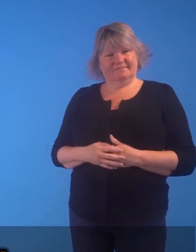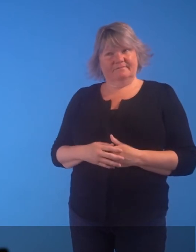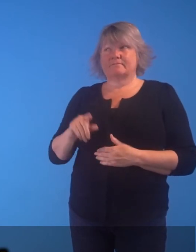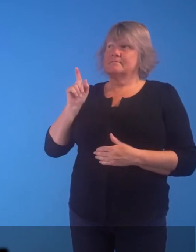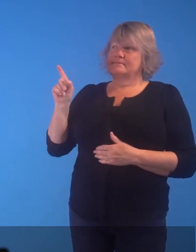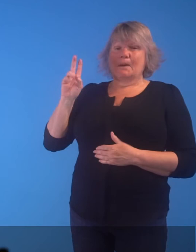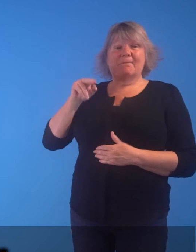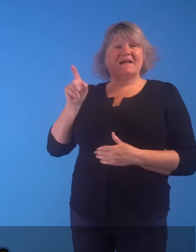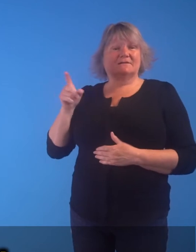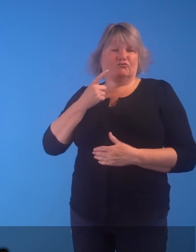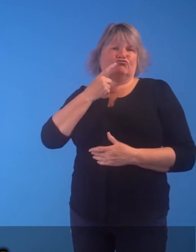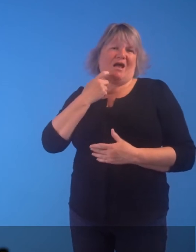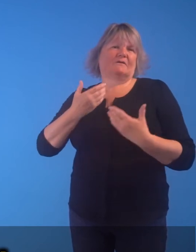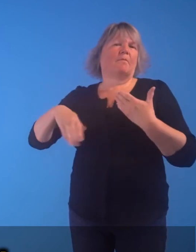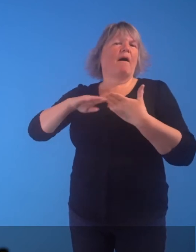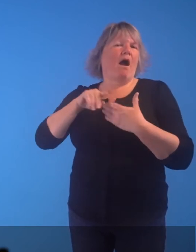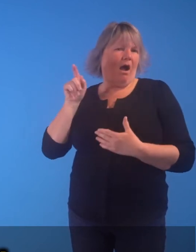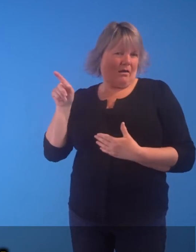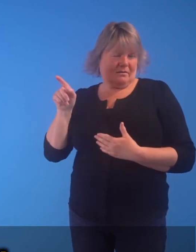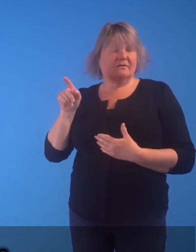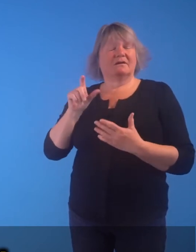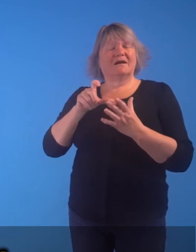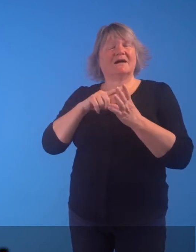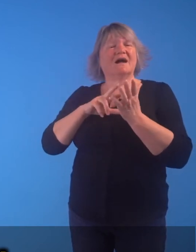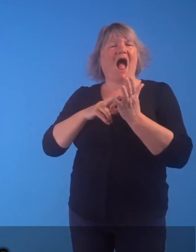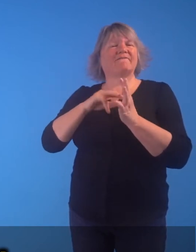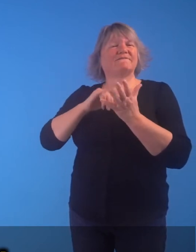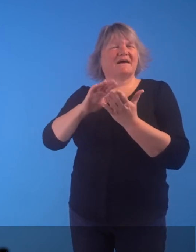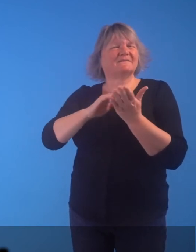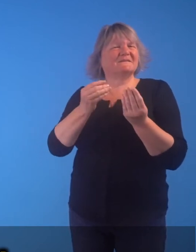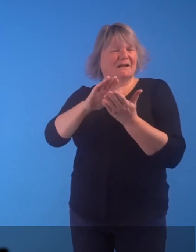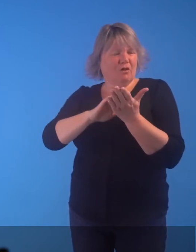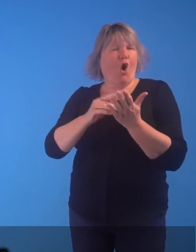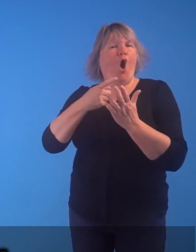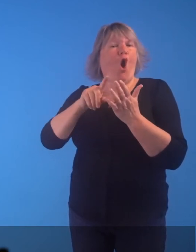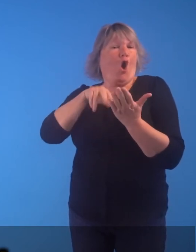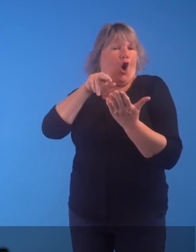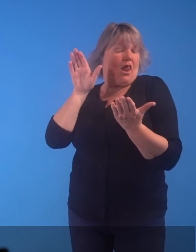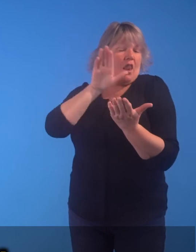The Red Park Oil on Canvas Circa 1997